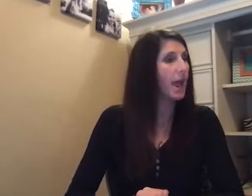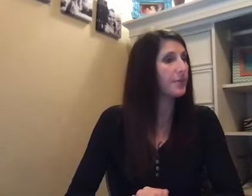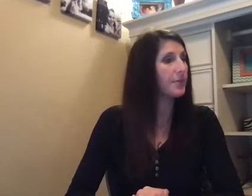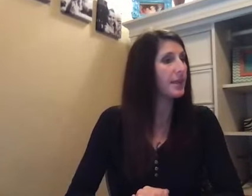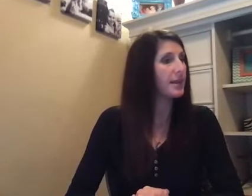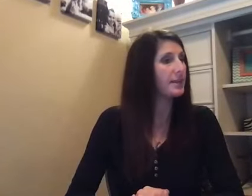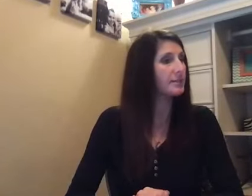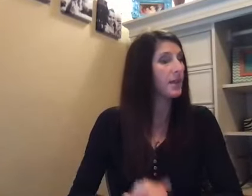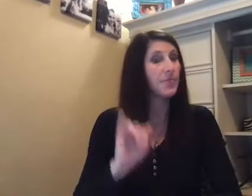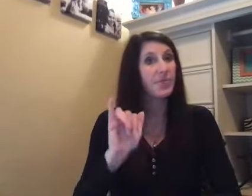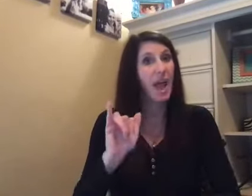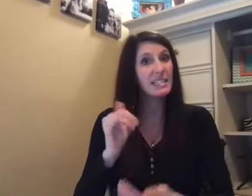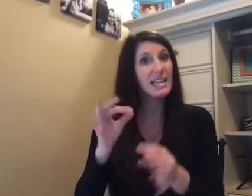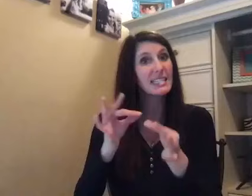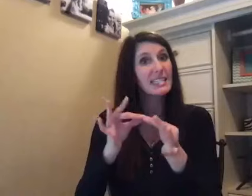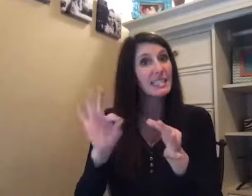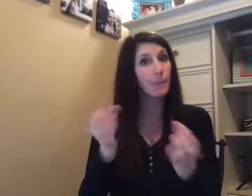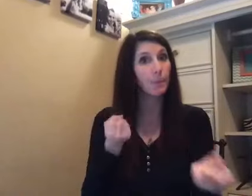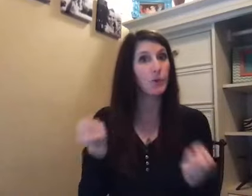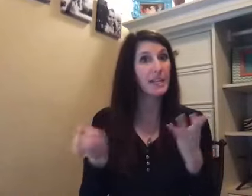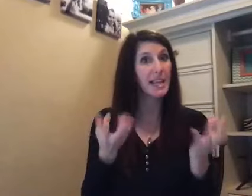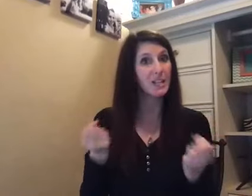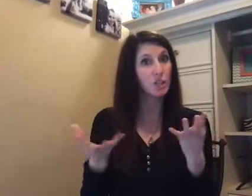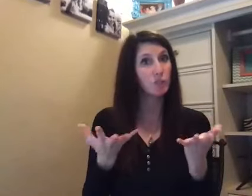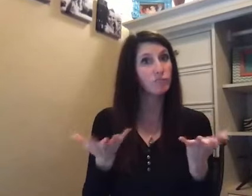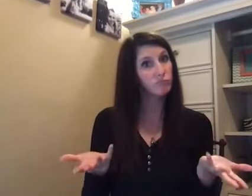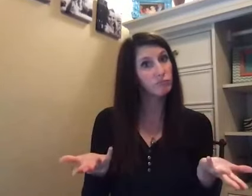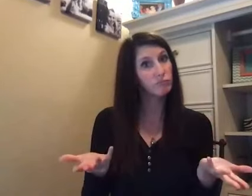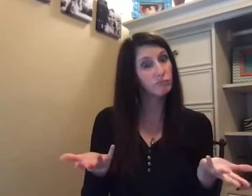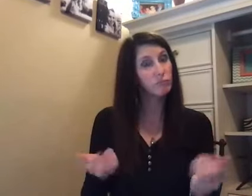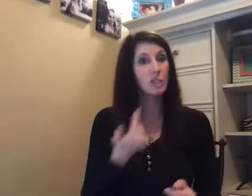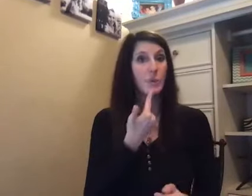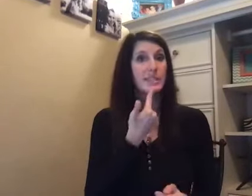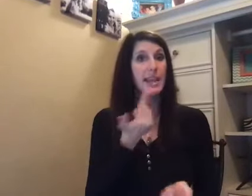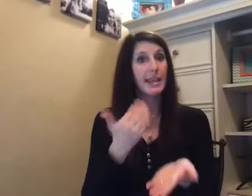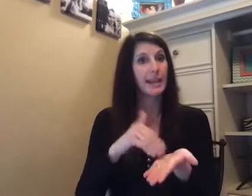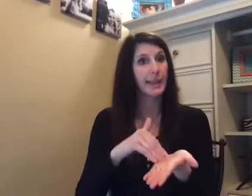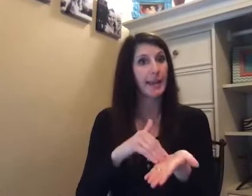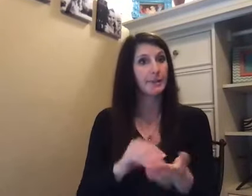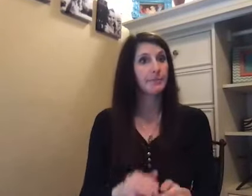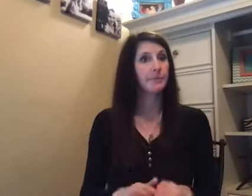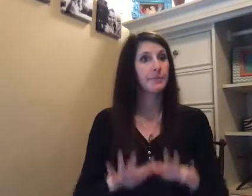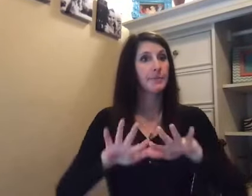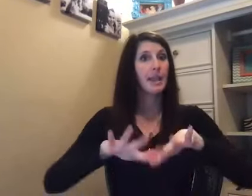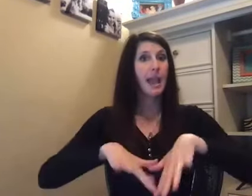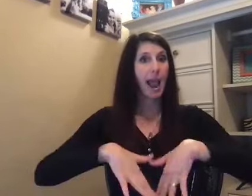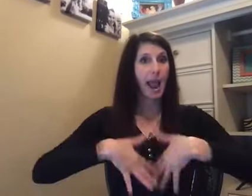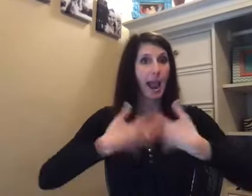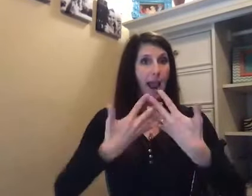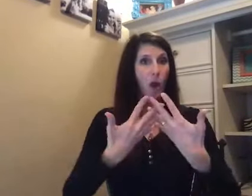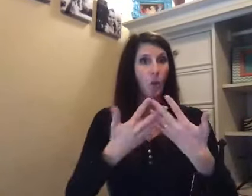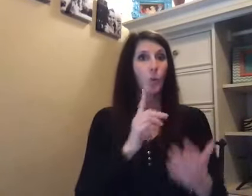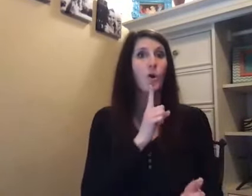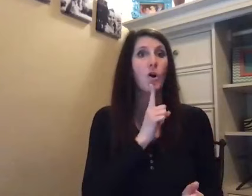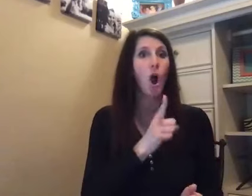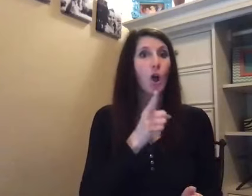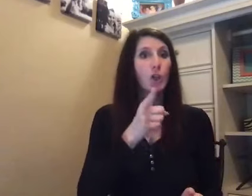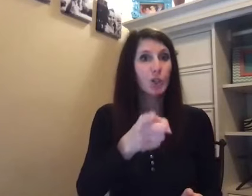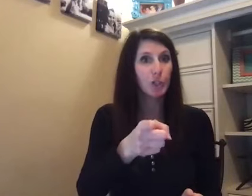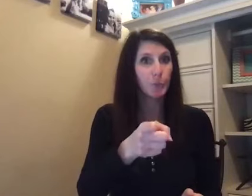and then that's it from the guest room, don't say again, how are you,